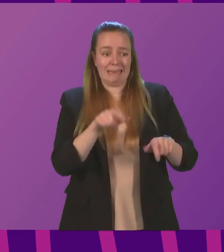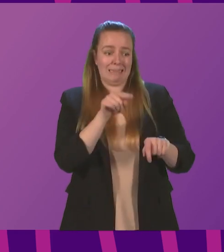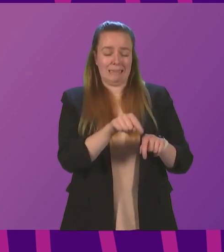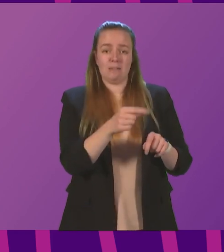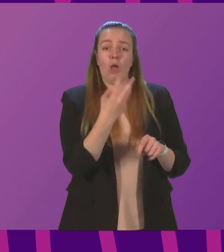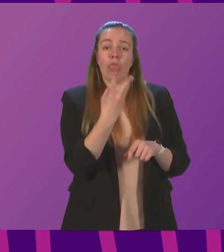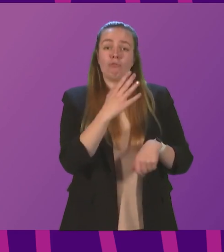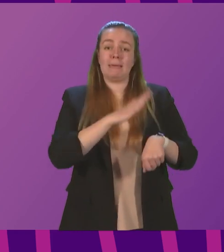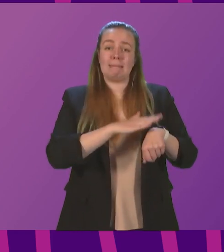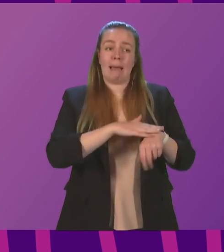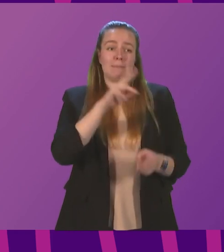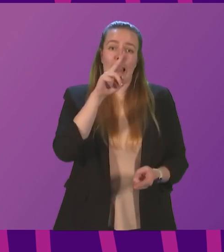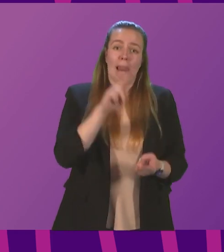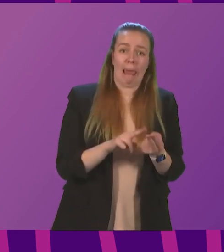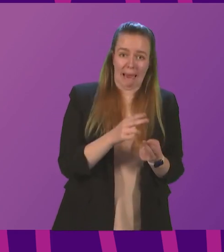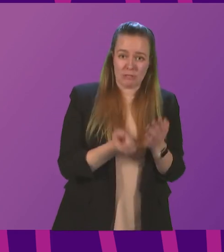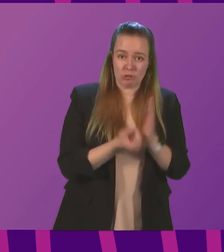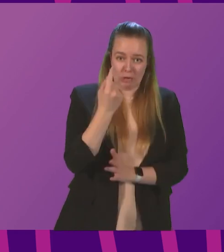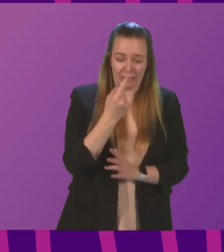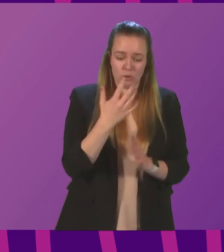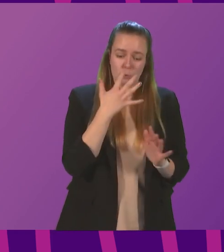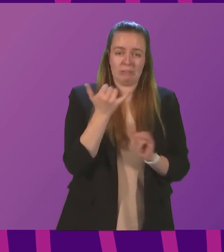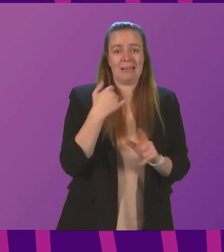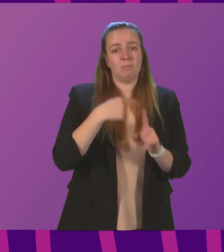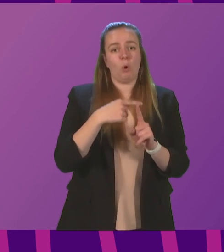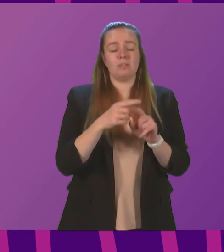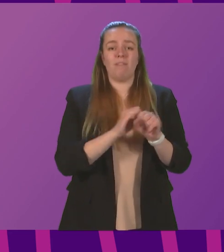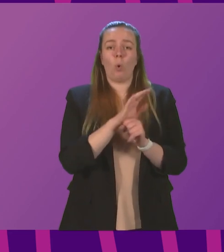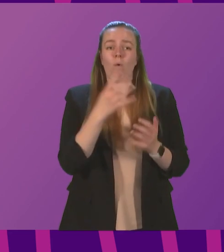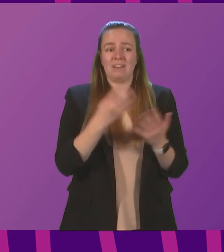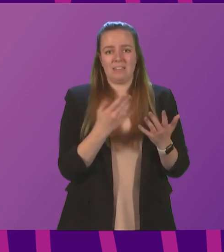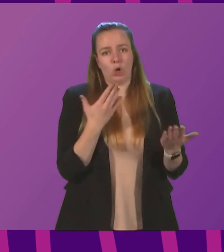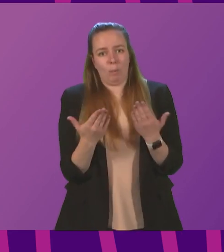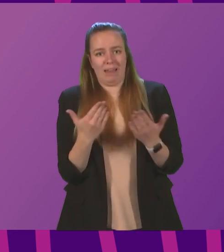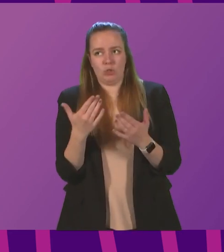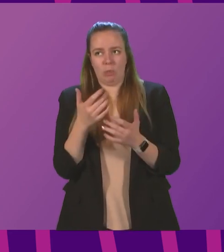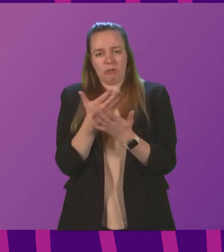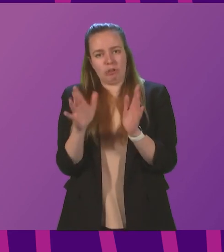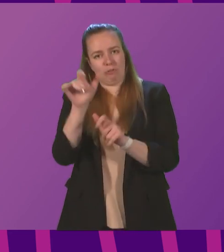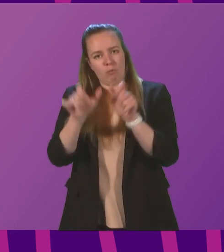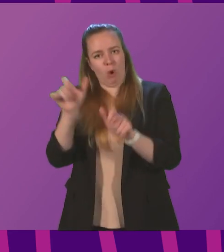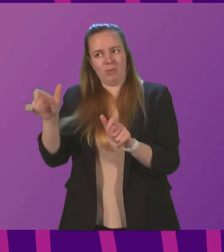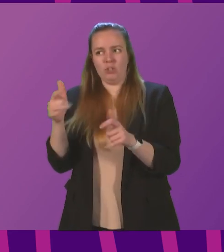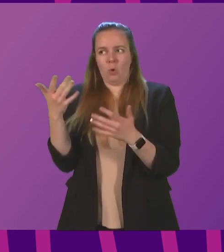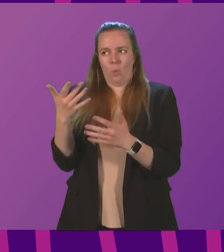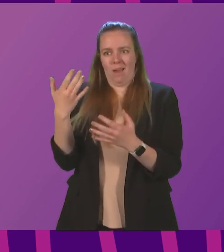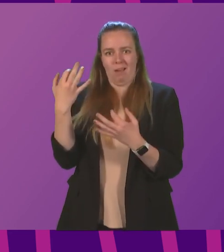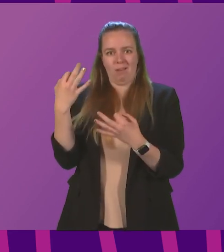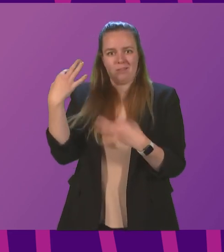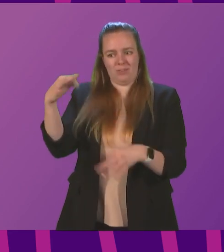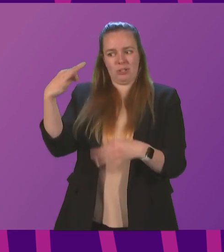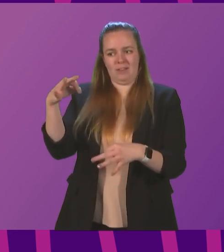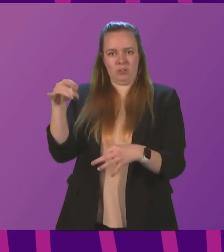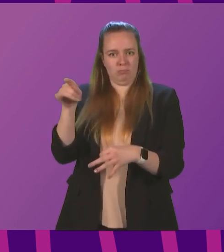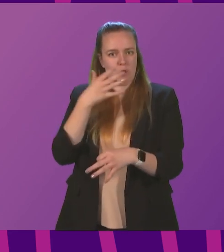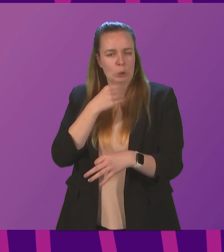less likely to test positive for COVID-19 than the general population where vaccine certification is at large. We know